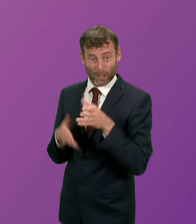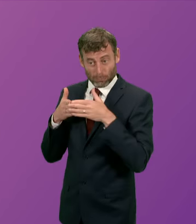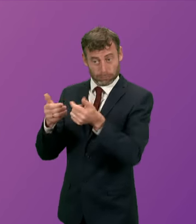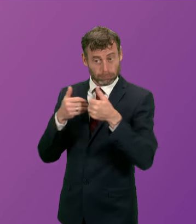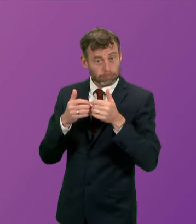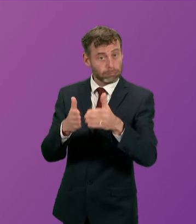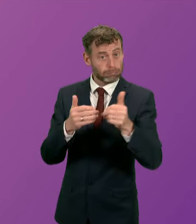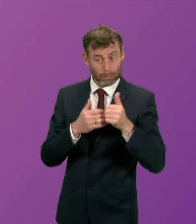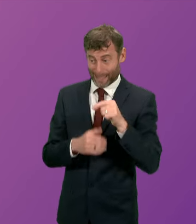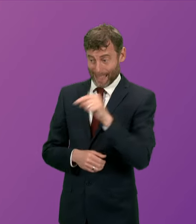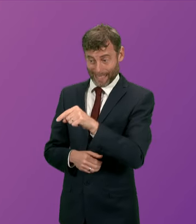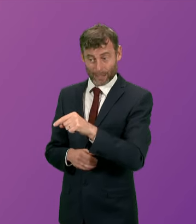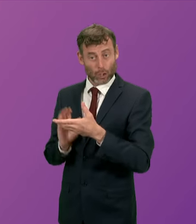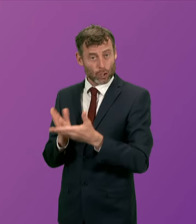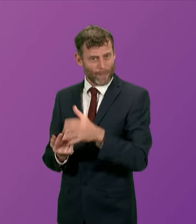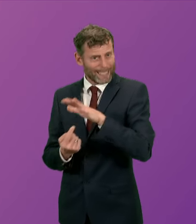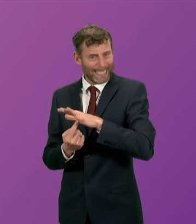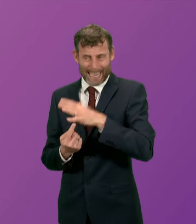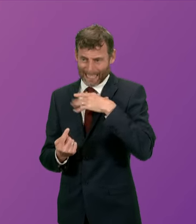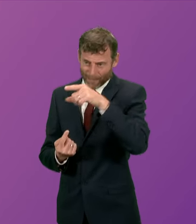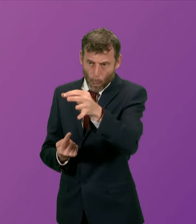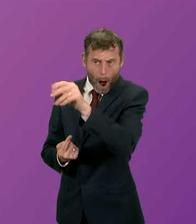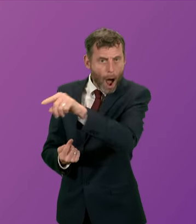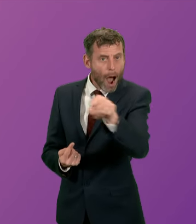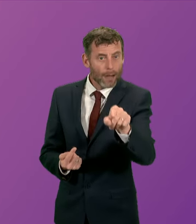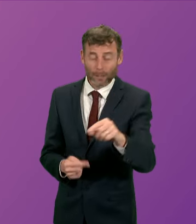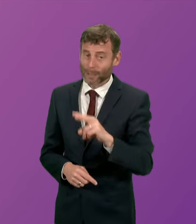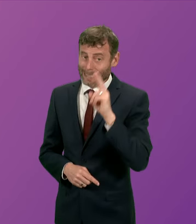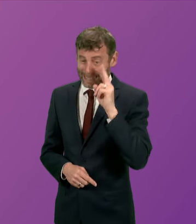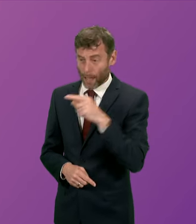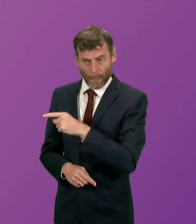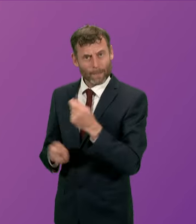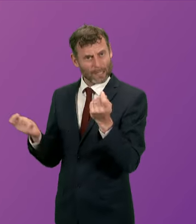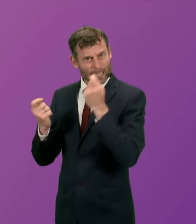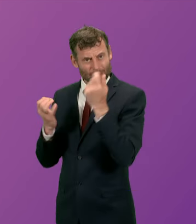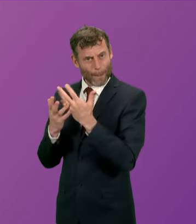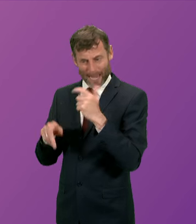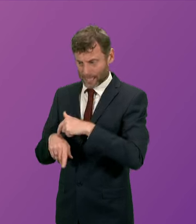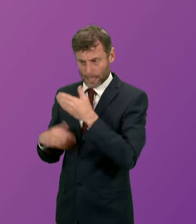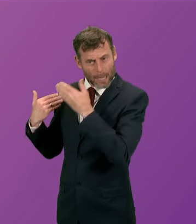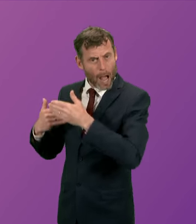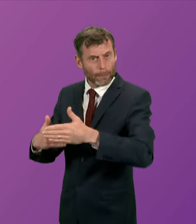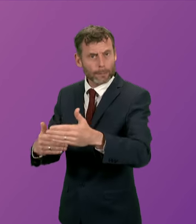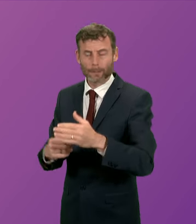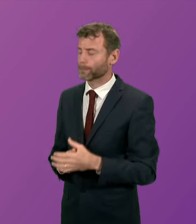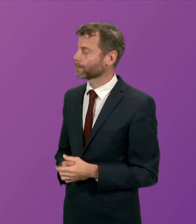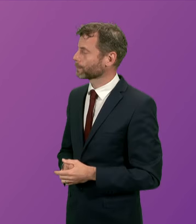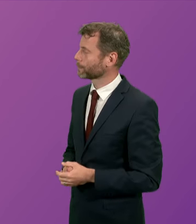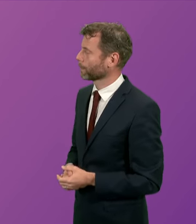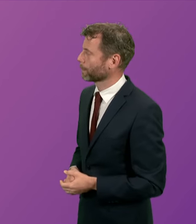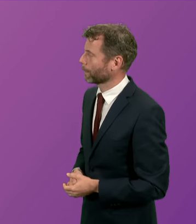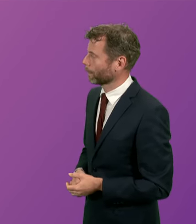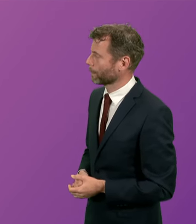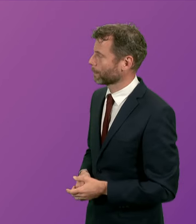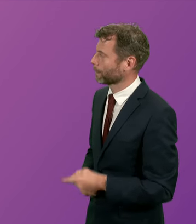our communities and I thank CalMAC and their staff for the efforts that they put in to do so Martin Whitfield very grateful presiding officer can I ask the first